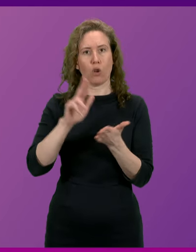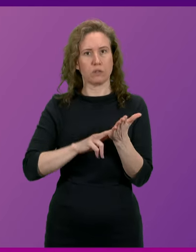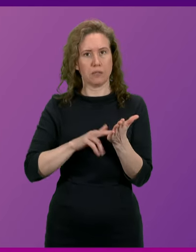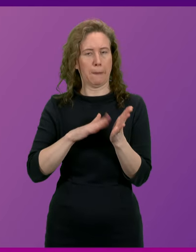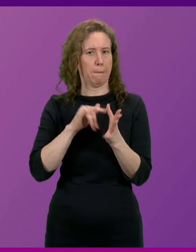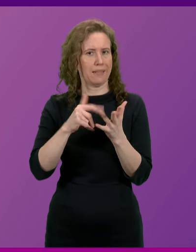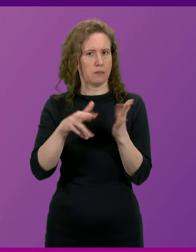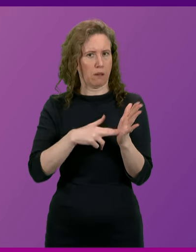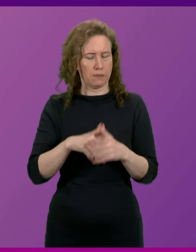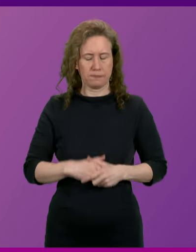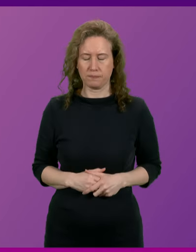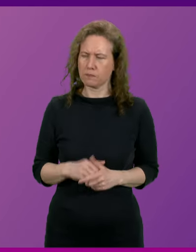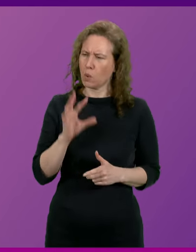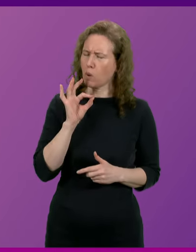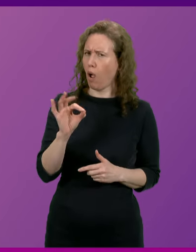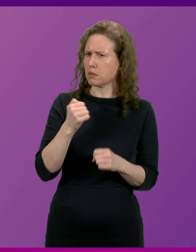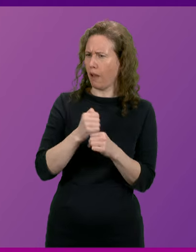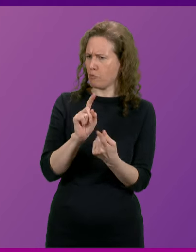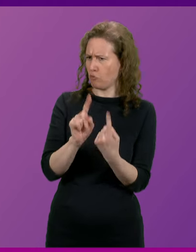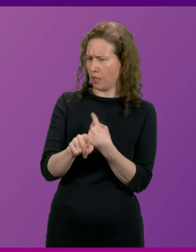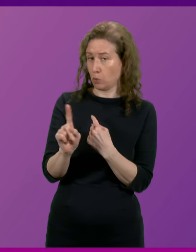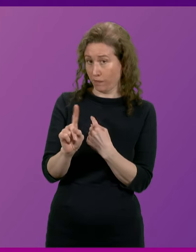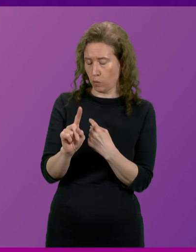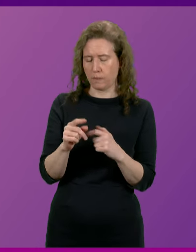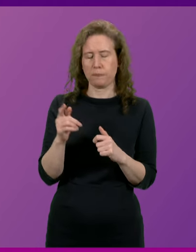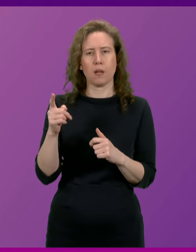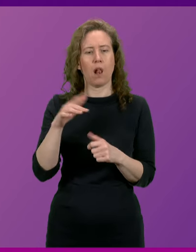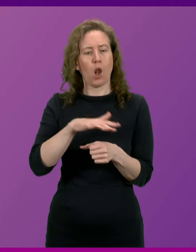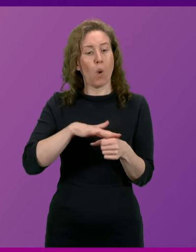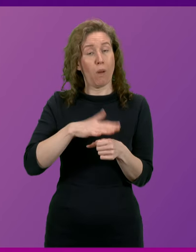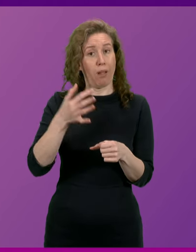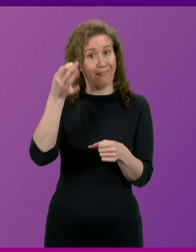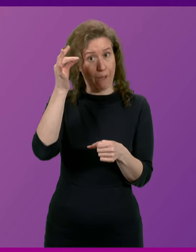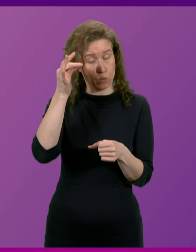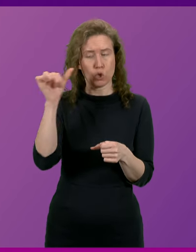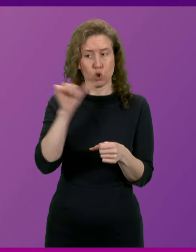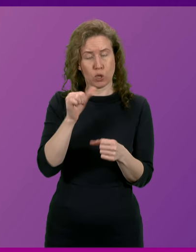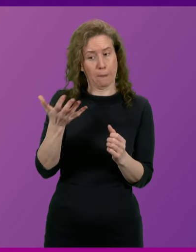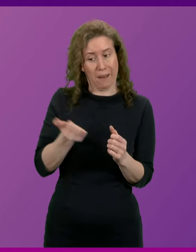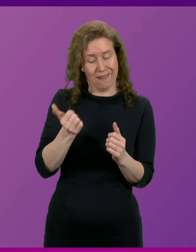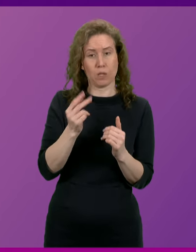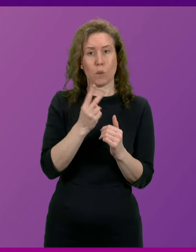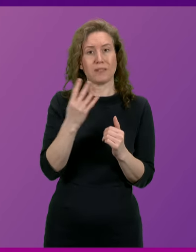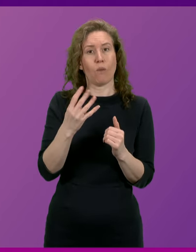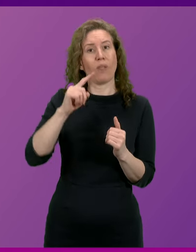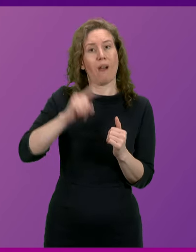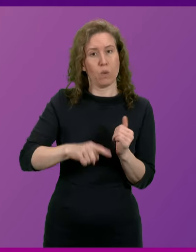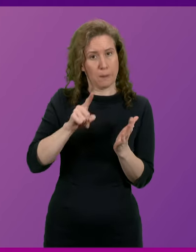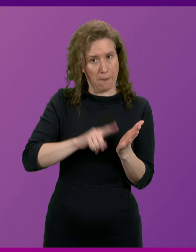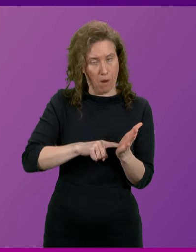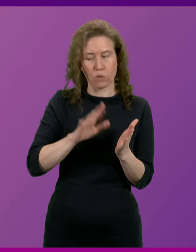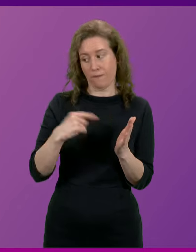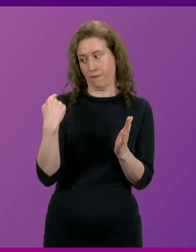Can I ask the First Minister what the Government's reaction is to the recommendation that local councillors should be paid £24,500 from the 1st of April?